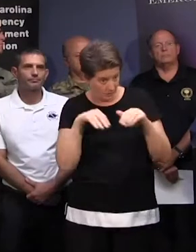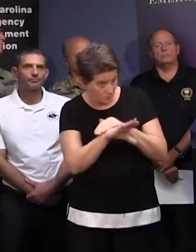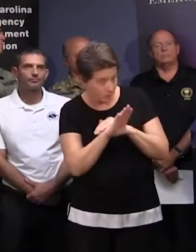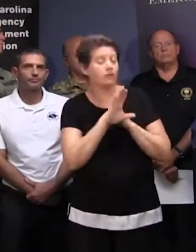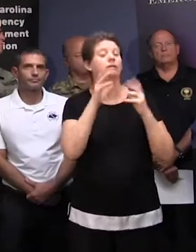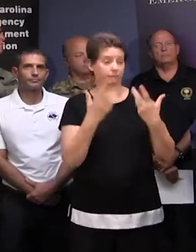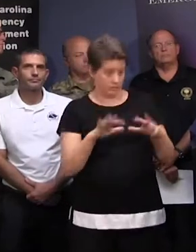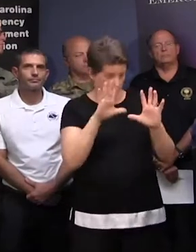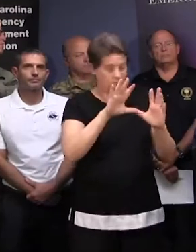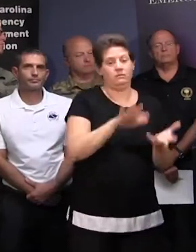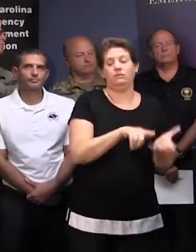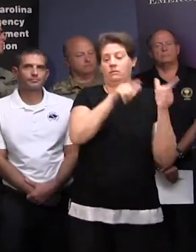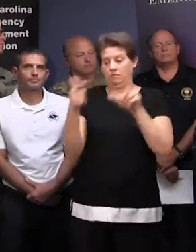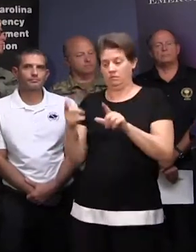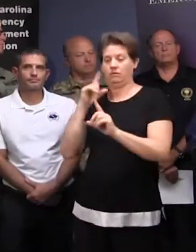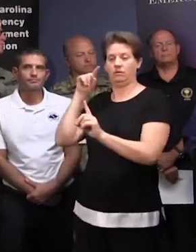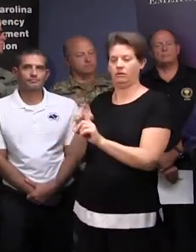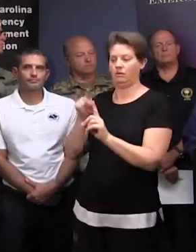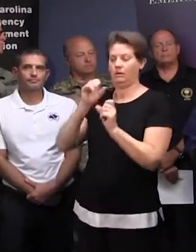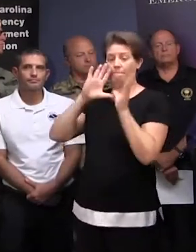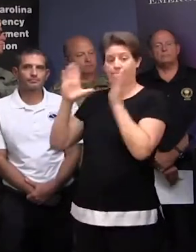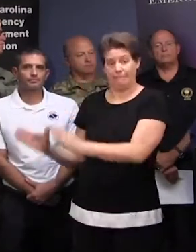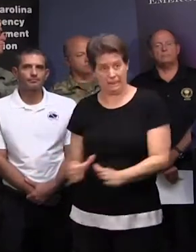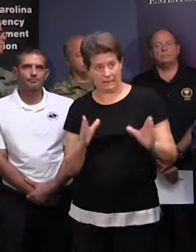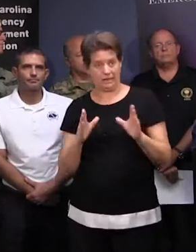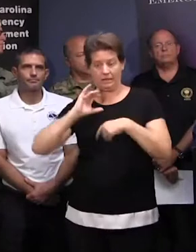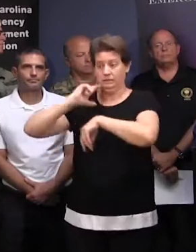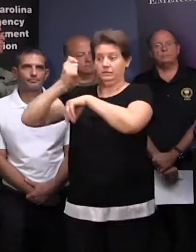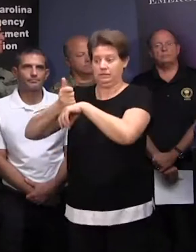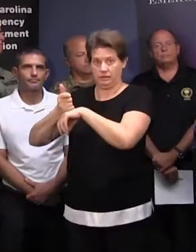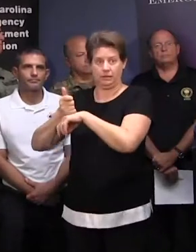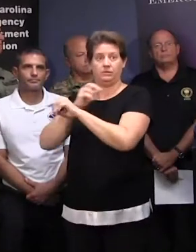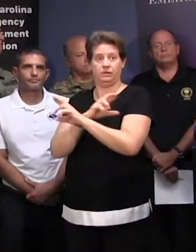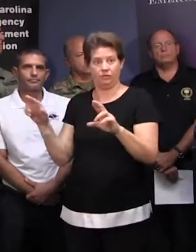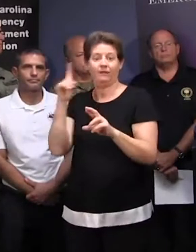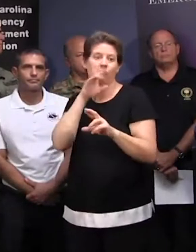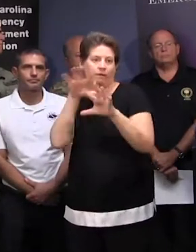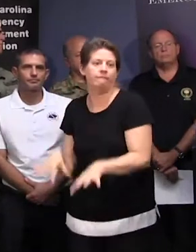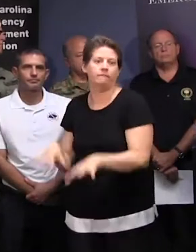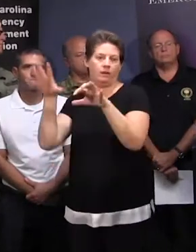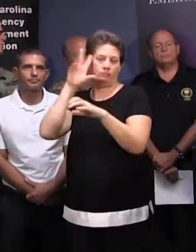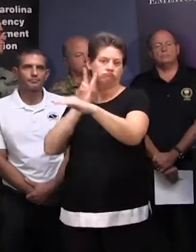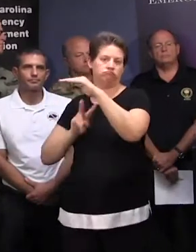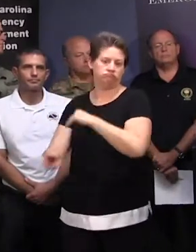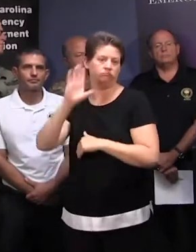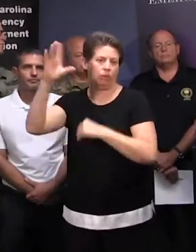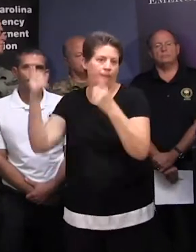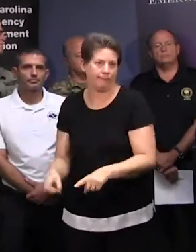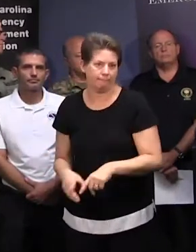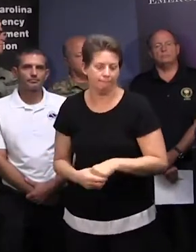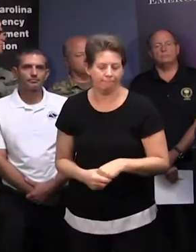next focus will turn towards planning and pre-positioning ourselves for the flooding that we expect to come to the area.